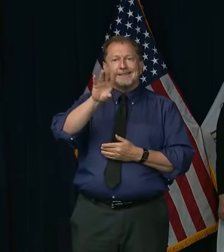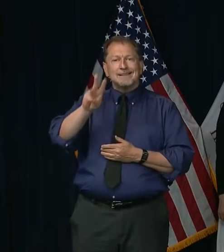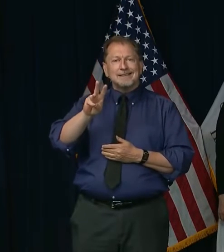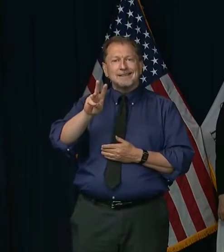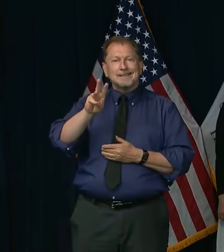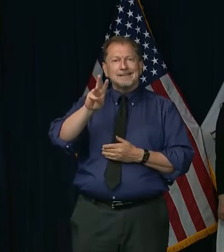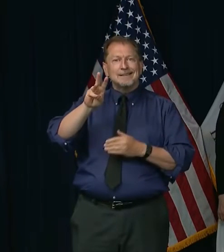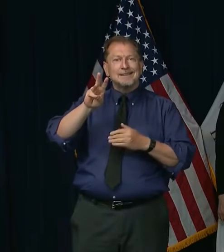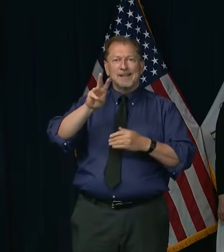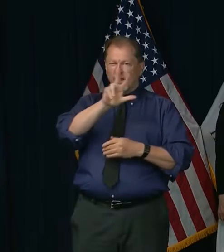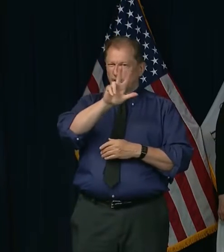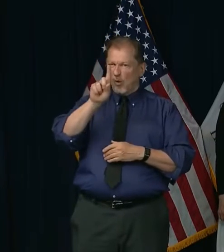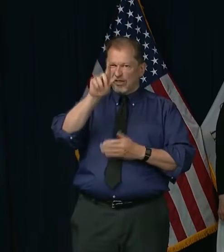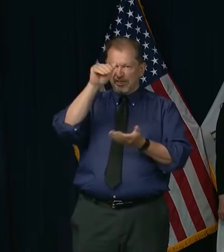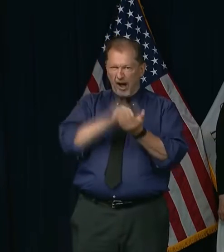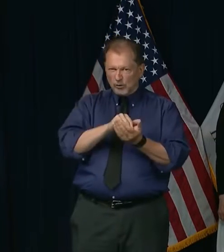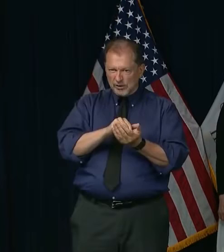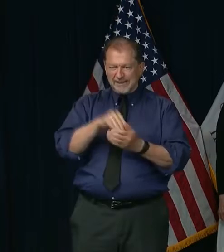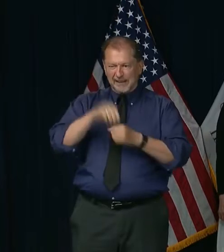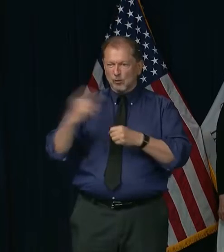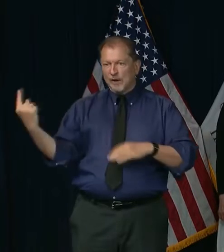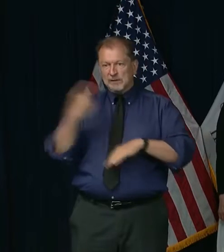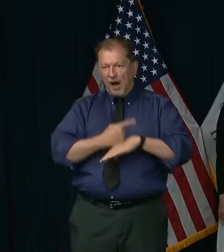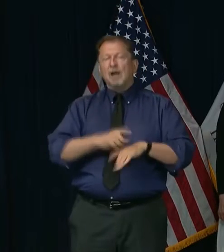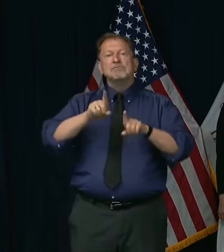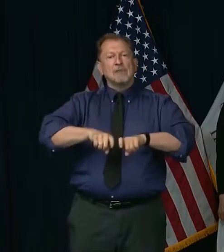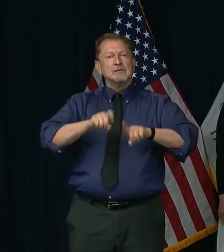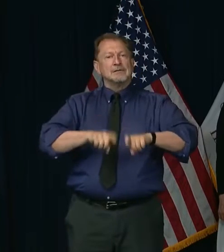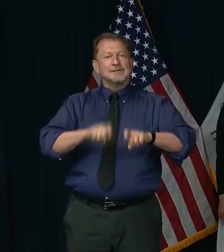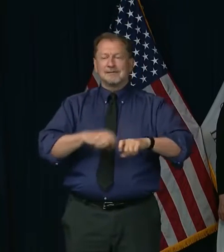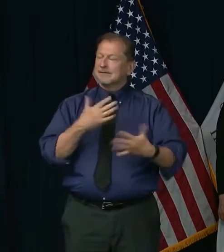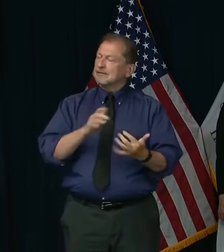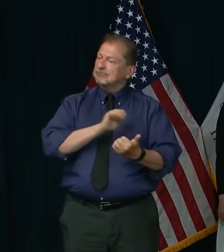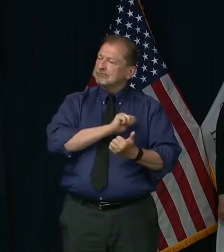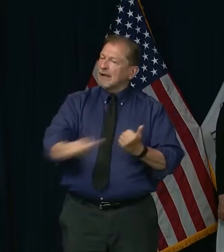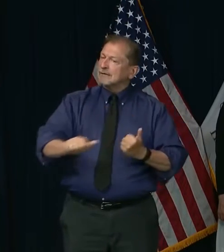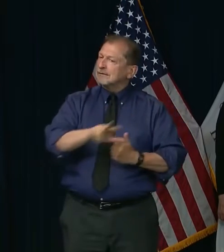24 hours. An important milestone of crossing 30,000.